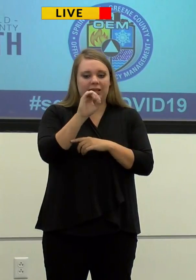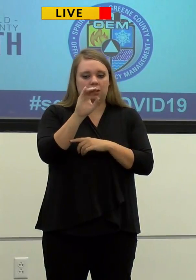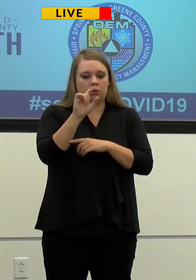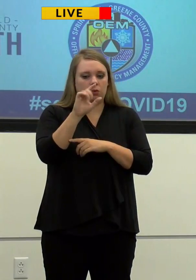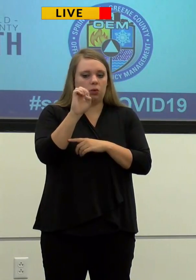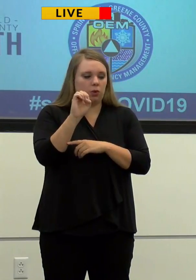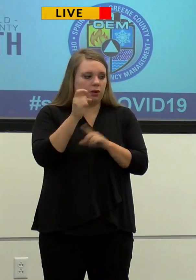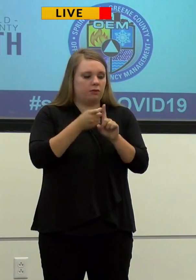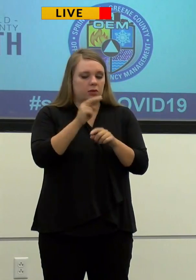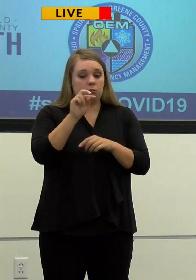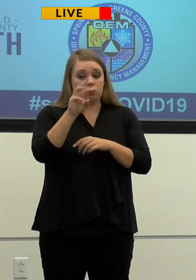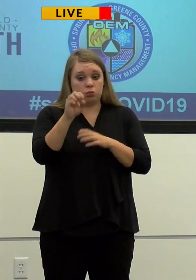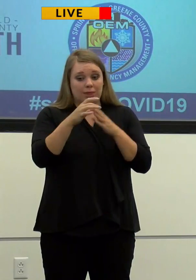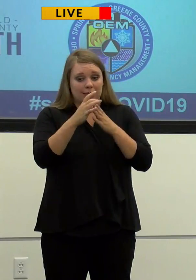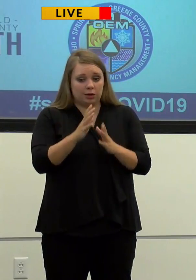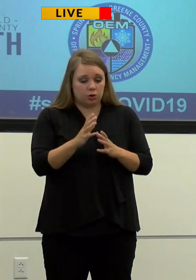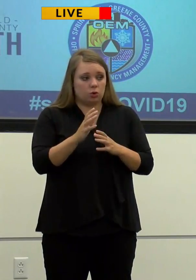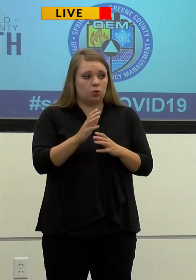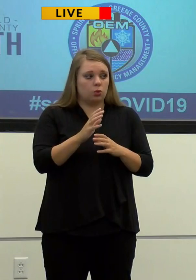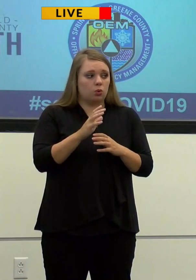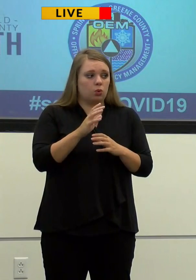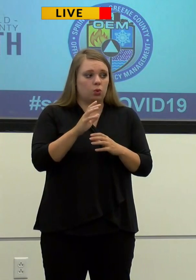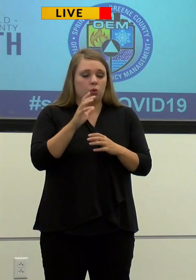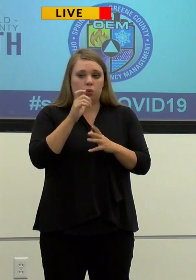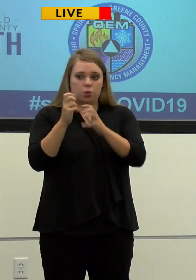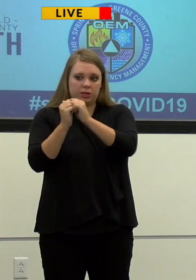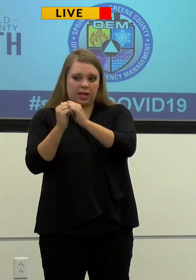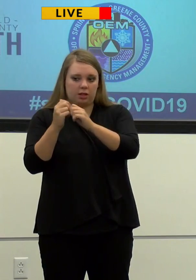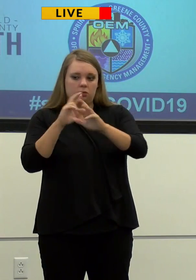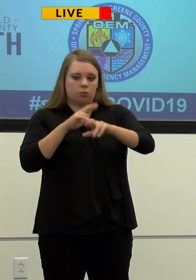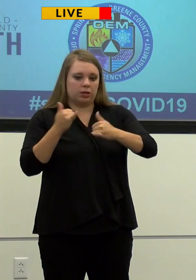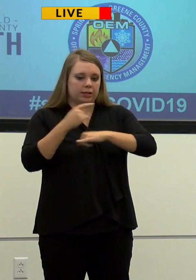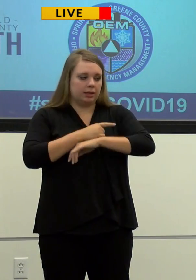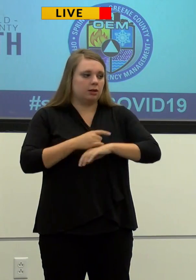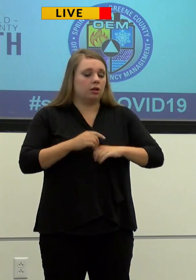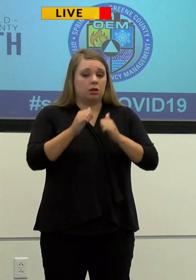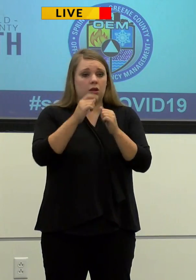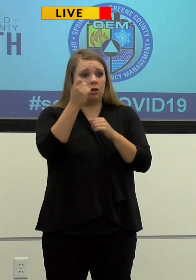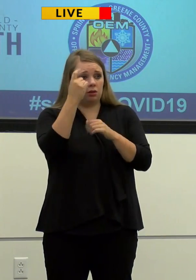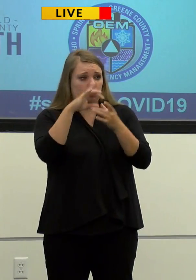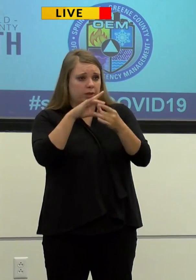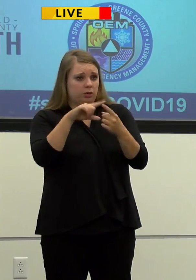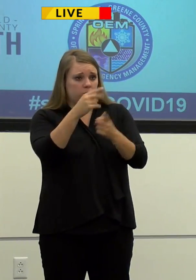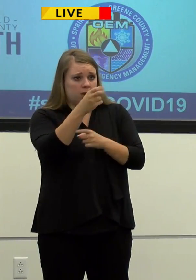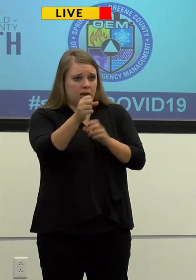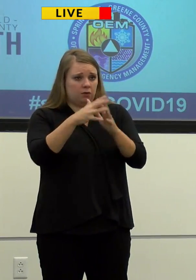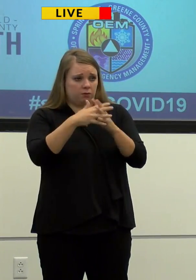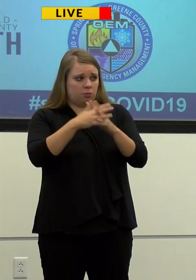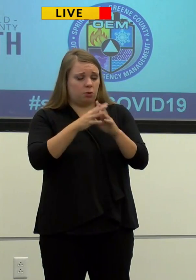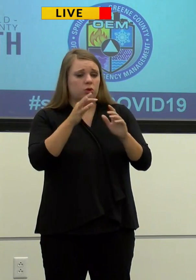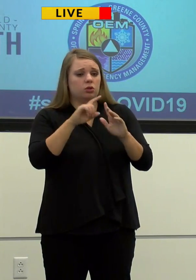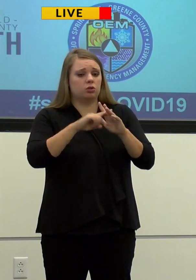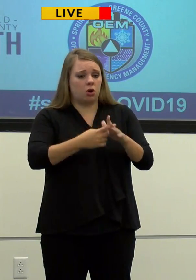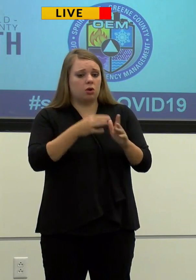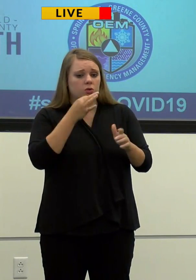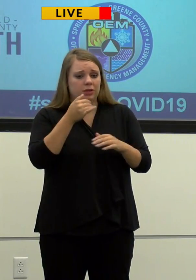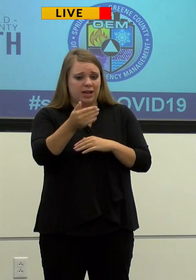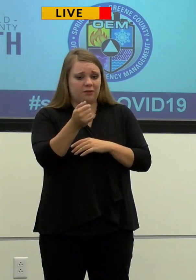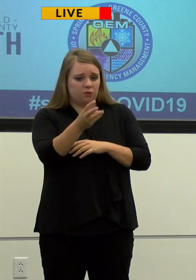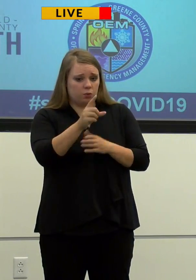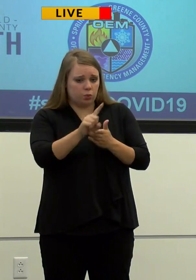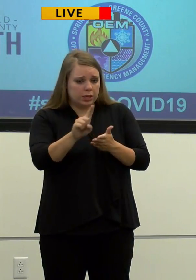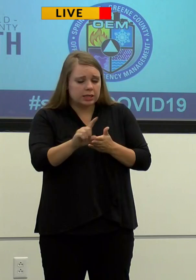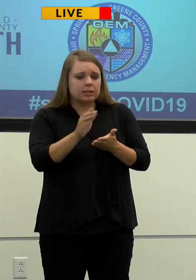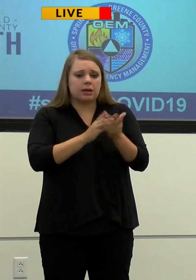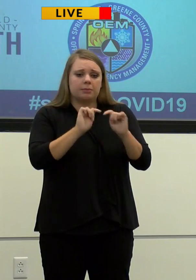Riley from the news leader who are, um, jointly reporting today with high school football starting in the next few weeks. Some teams have